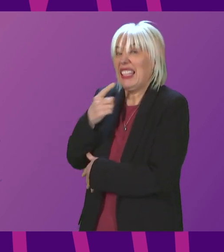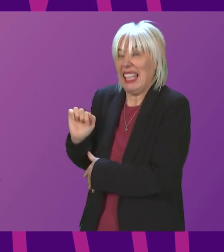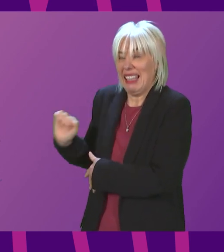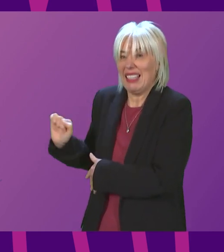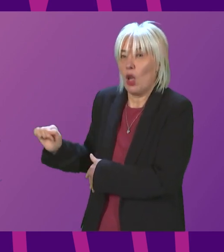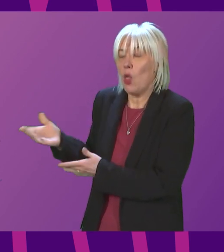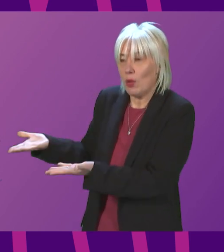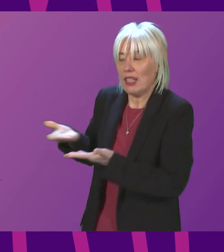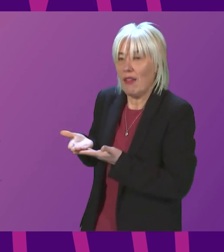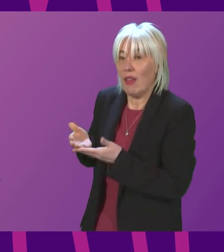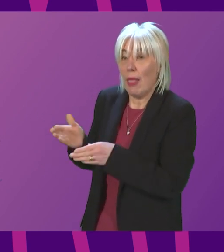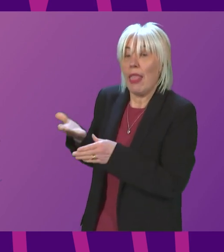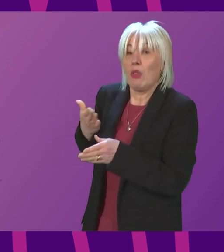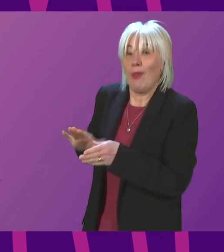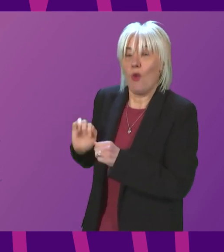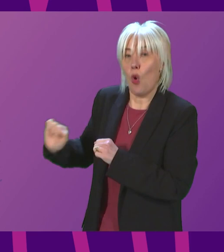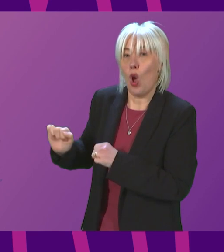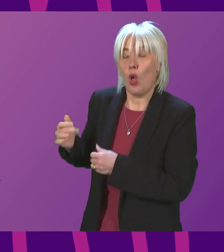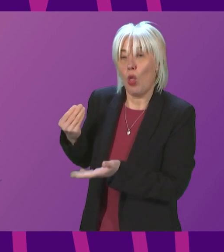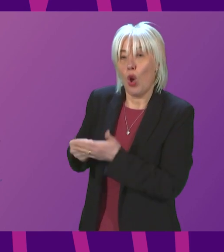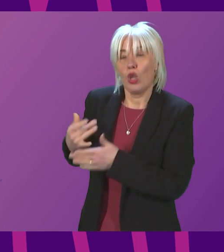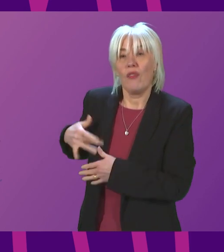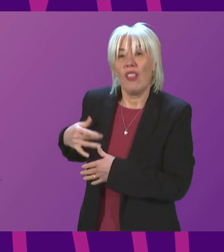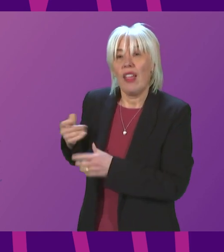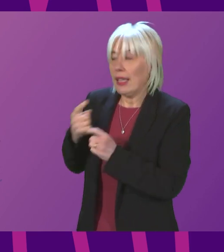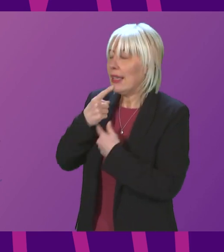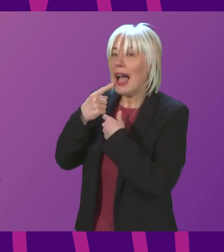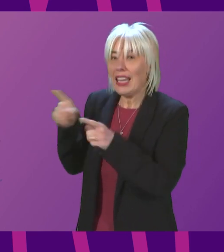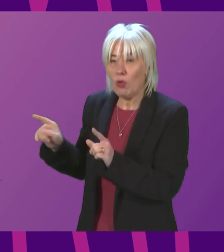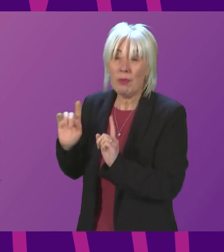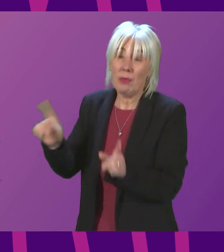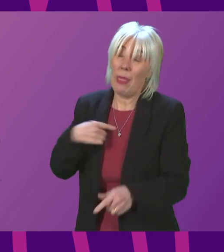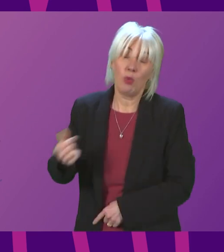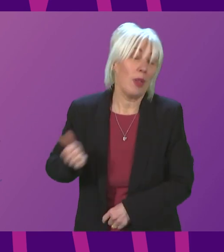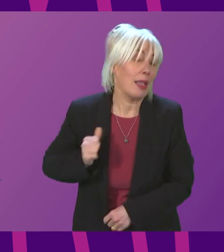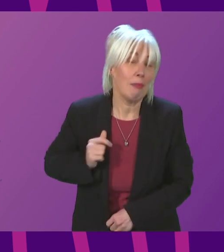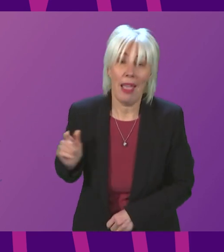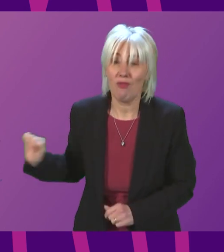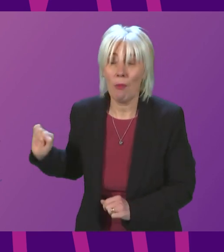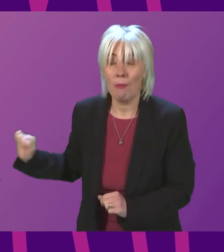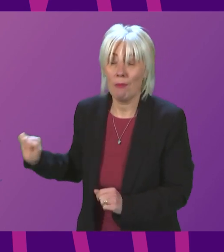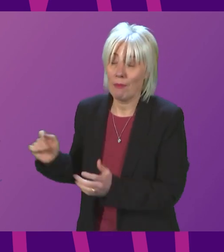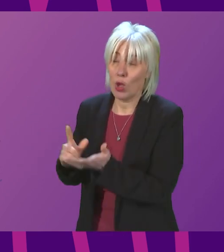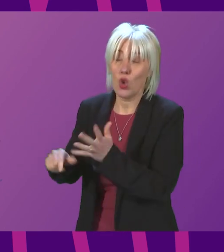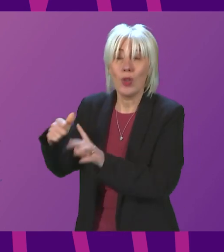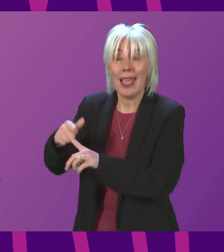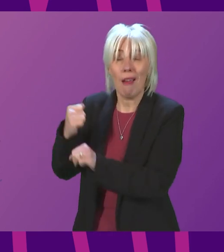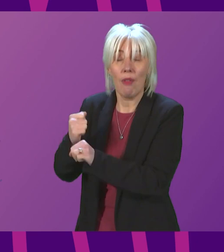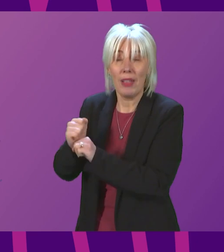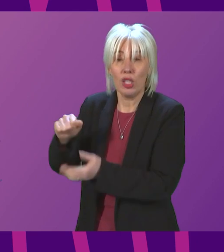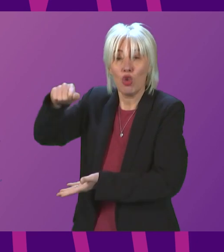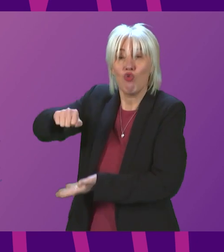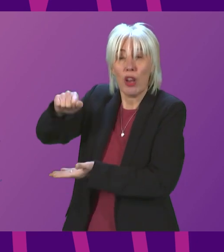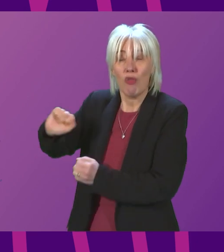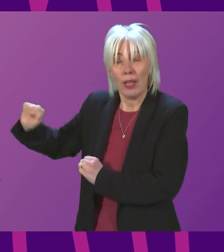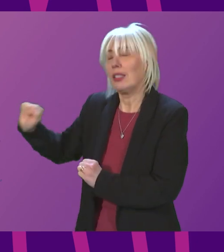living announcement That is one of the things we have come to expect from the Treasury We will continue to work with the UK Government to